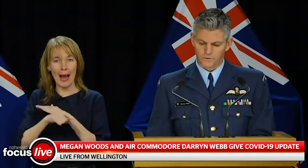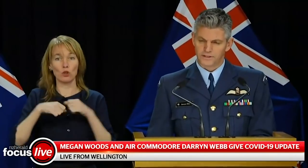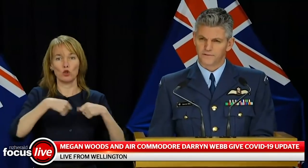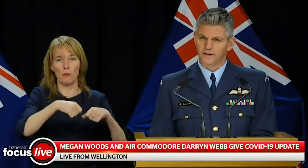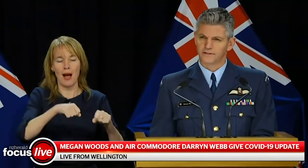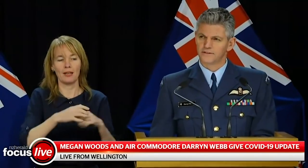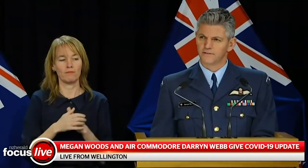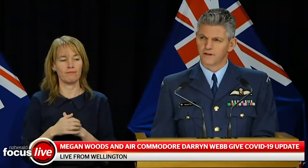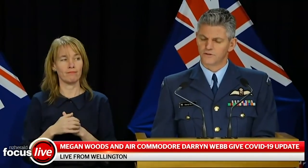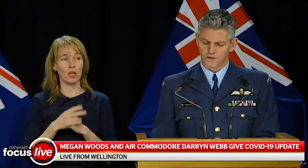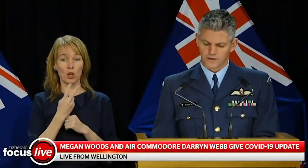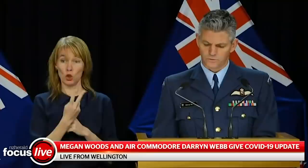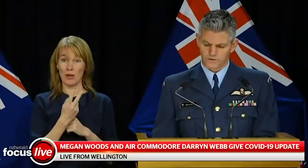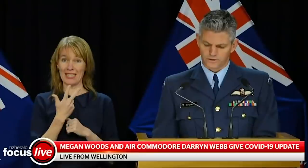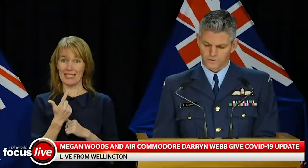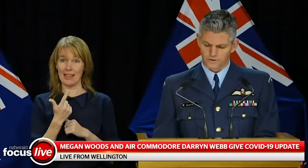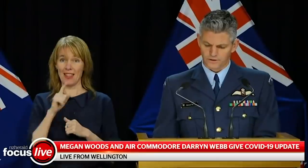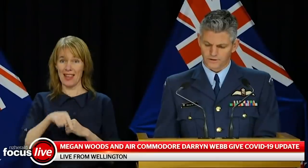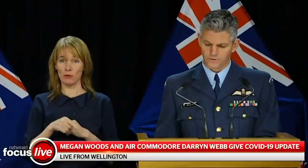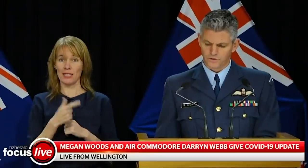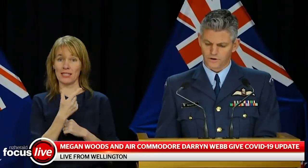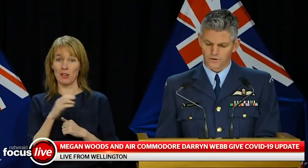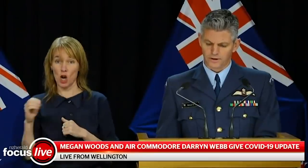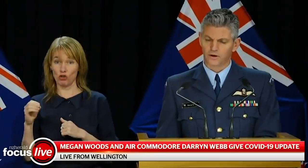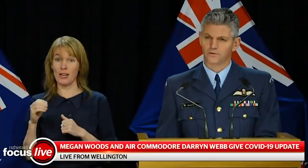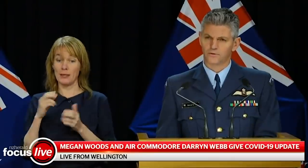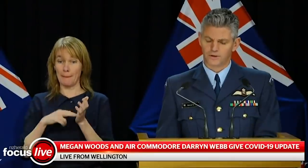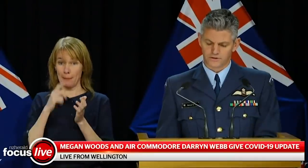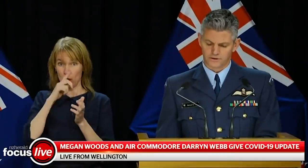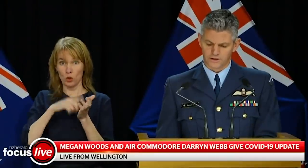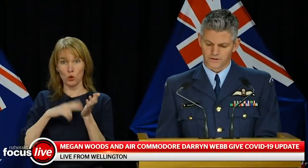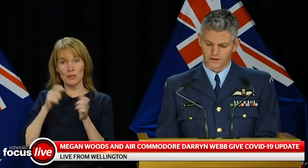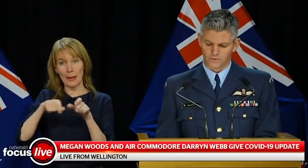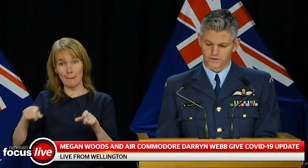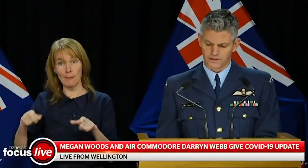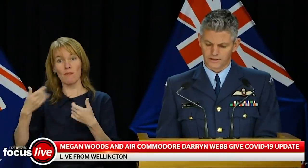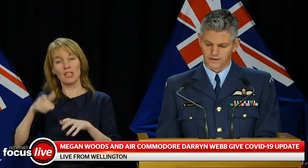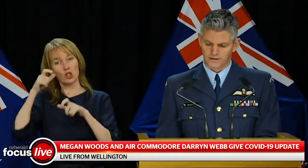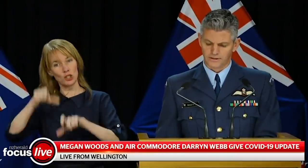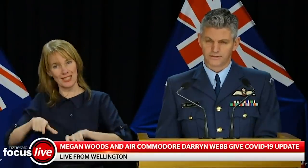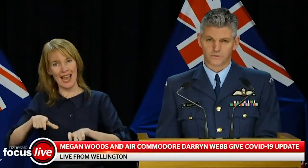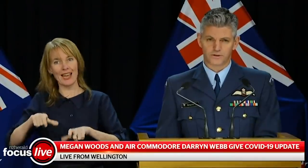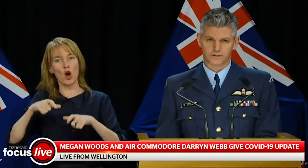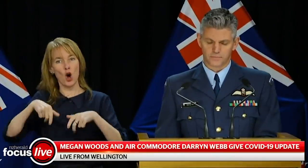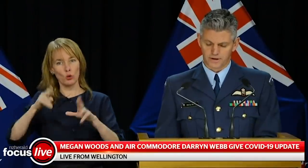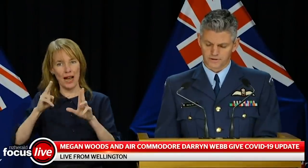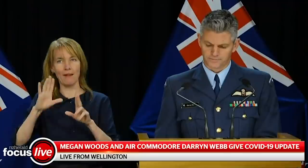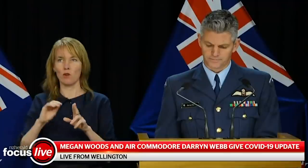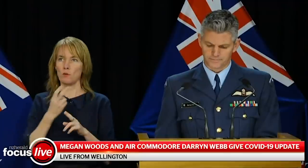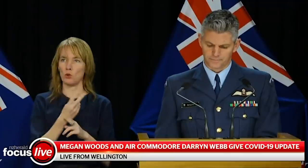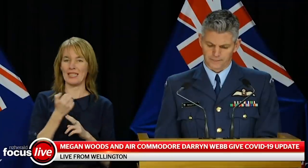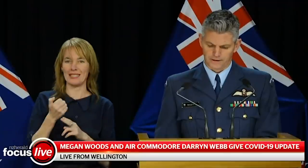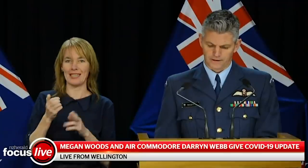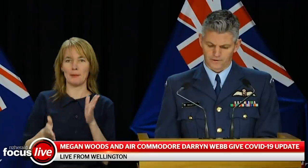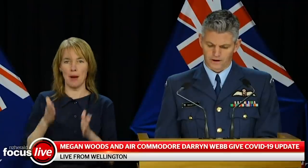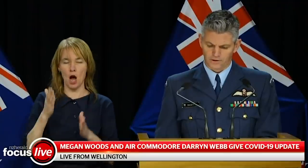we have seen 27,723 New Zealanders return home and go through managed isolation and quarantine since the 26th of March.